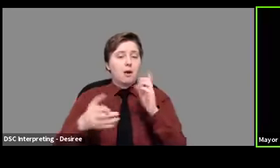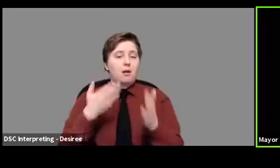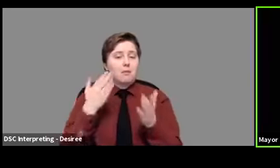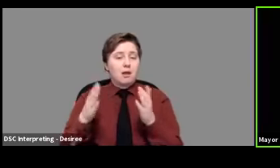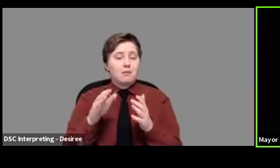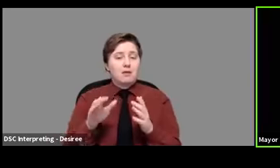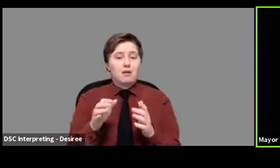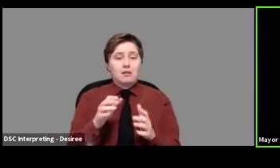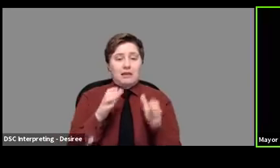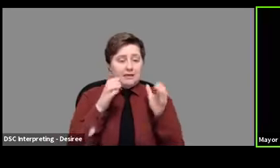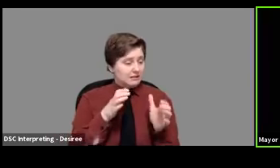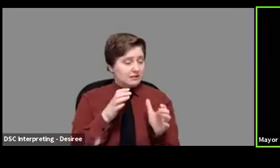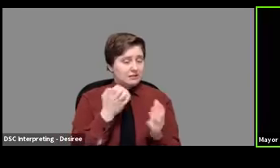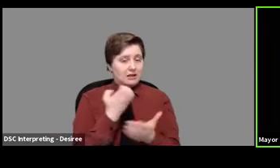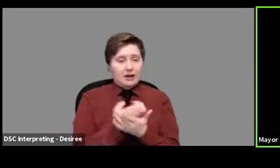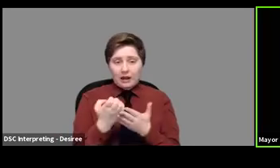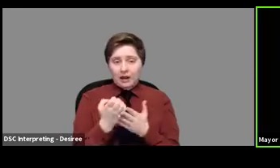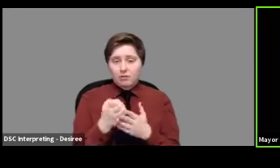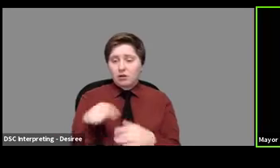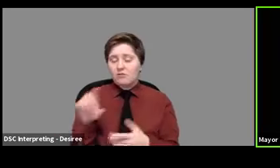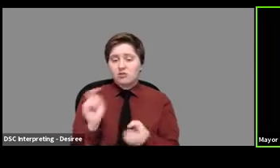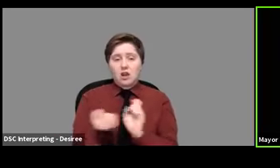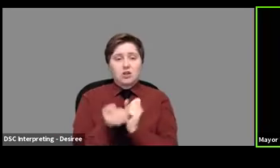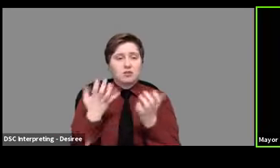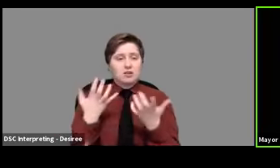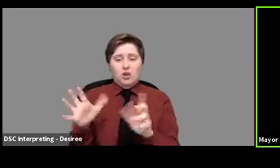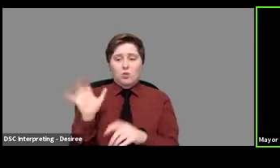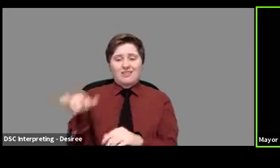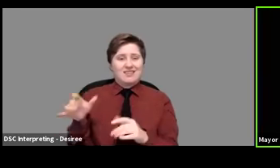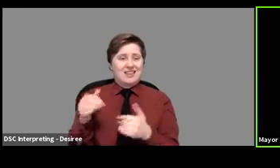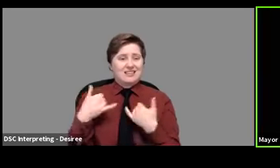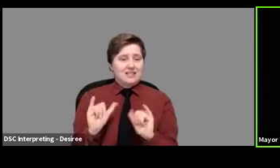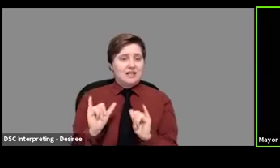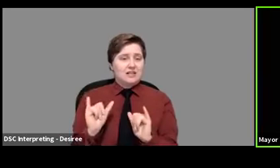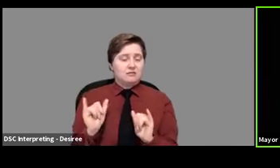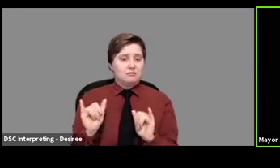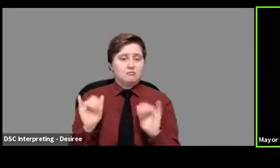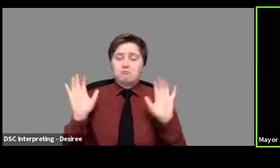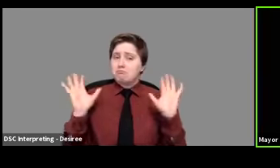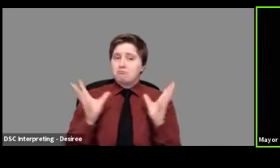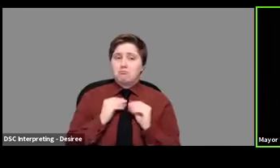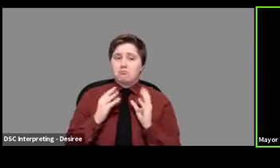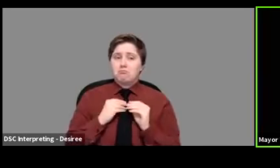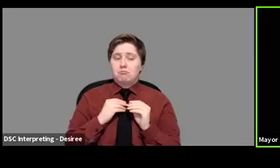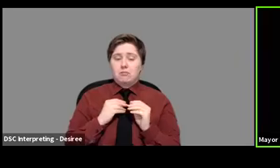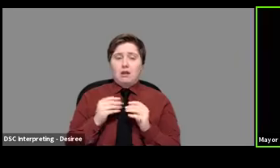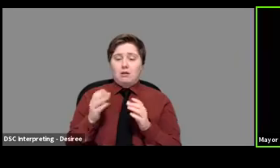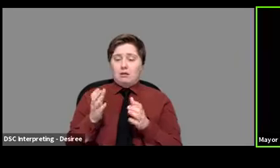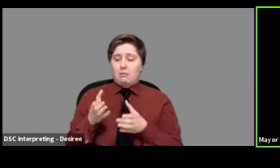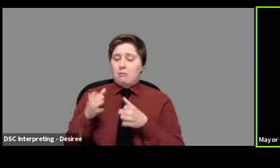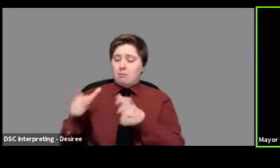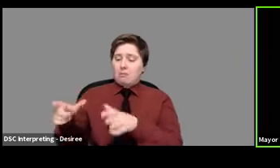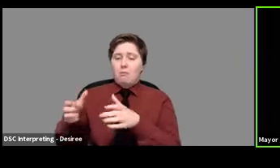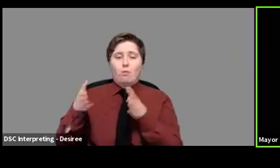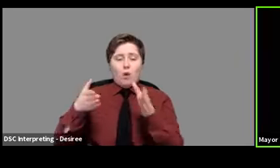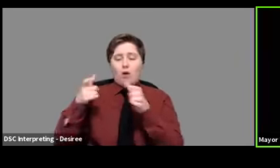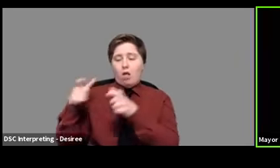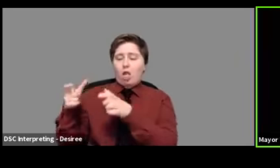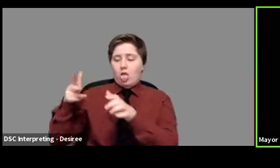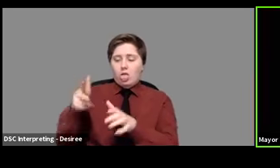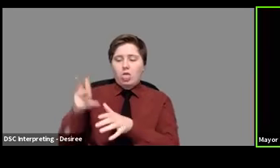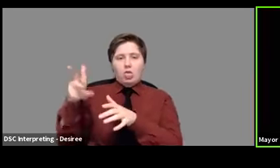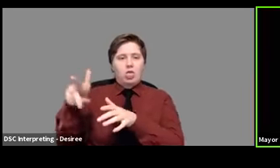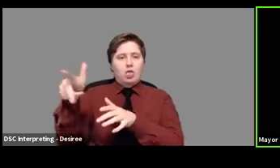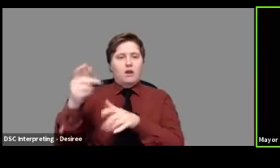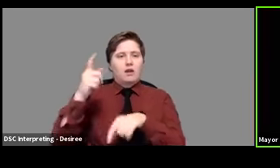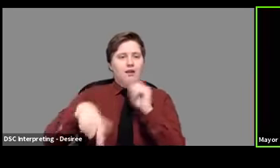of the citizenry and the economy has changed so much. They don't even want to do roads that there will take pottles. We're happy with pottles. We just can't